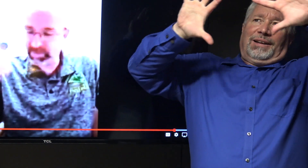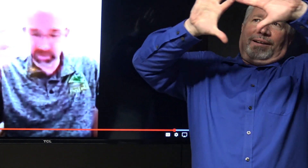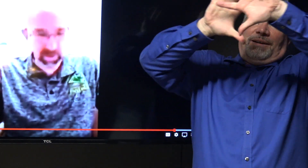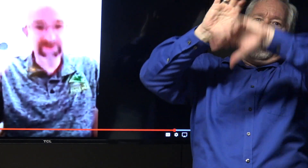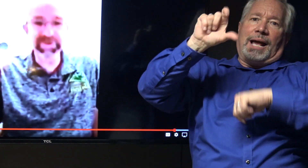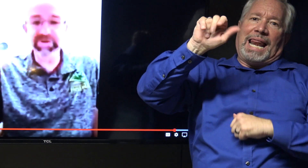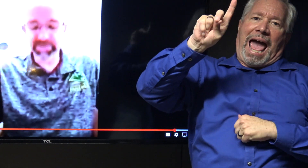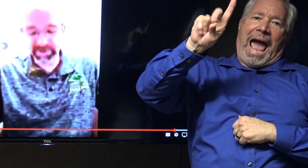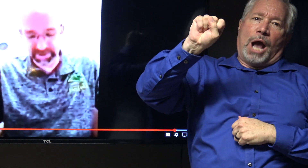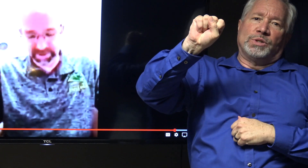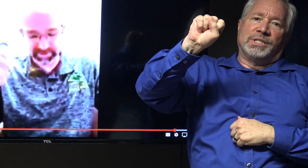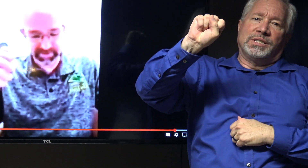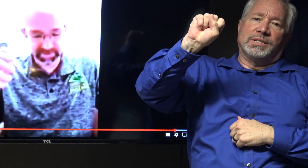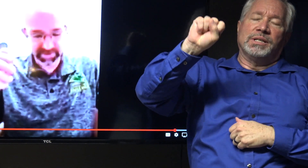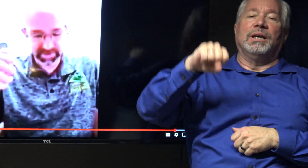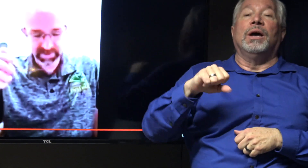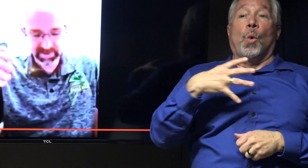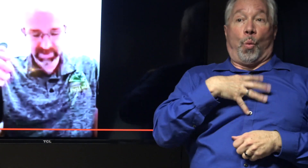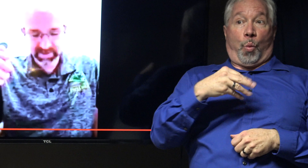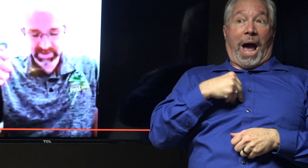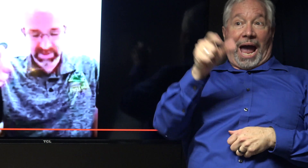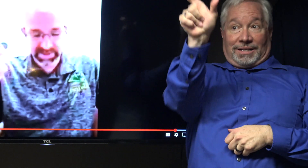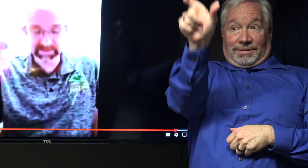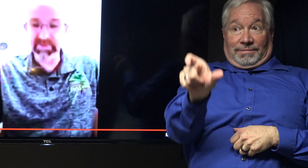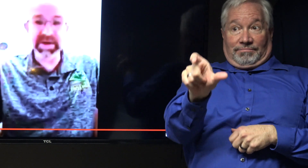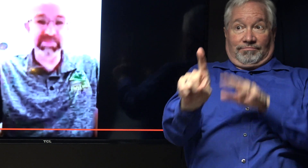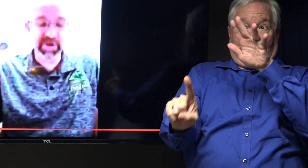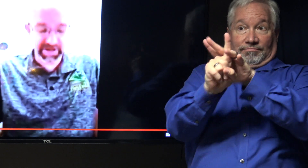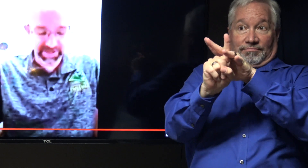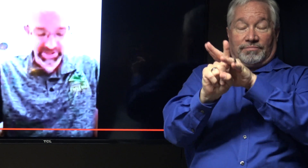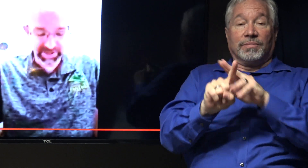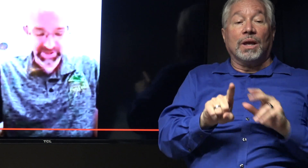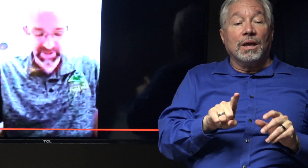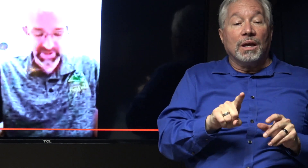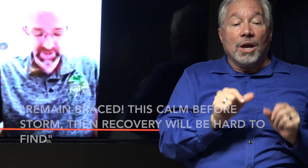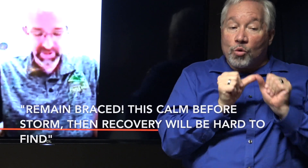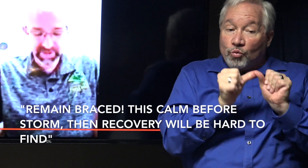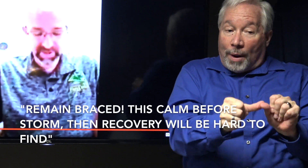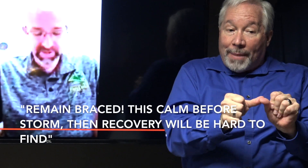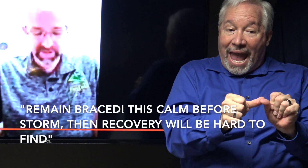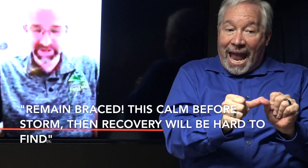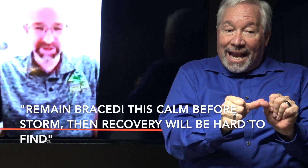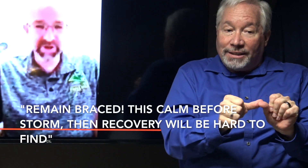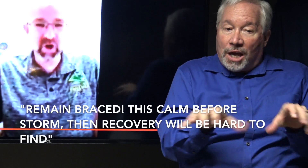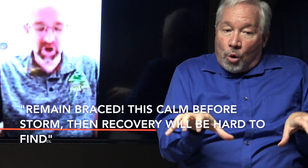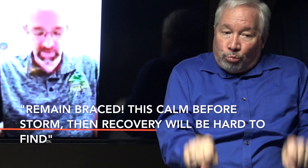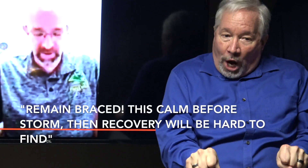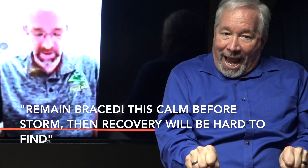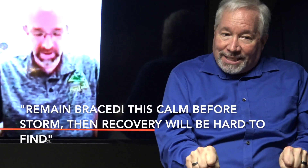And then the white figure appeared again and he said remain braced as this calm